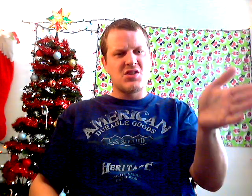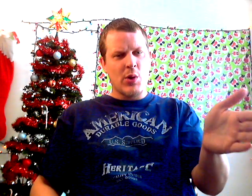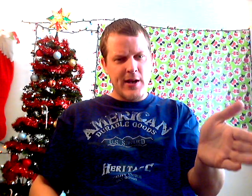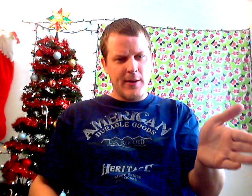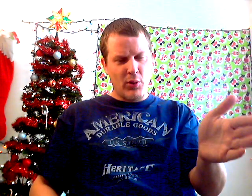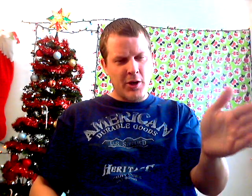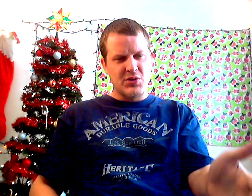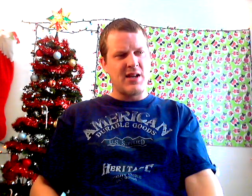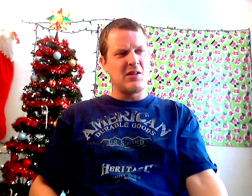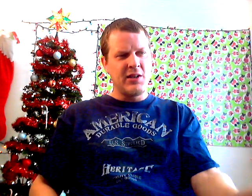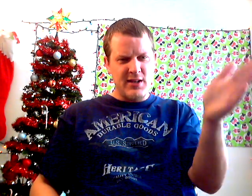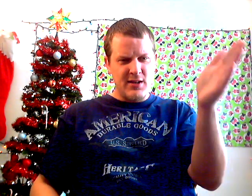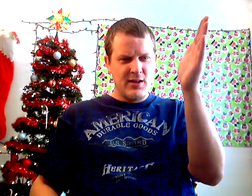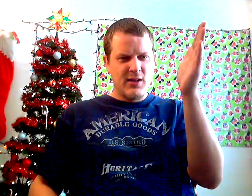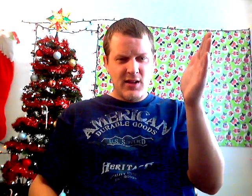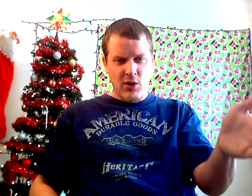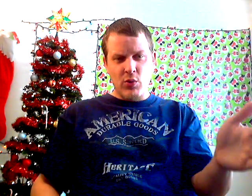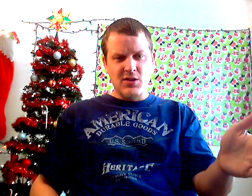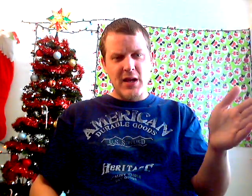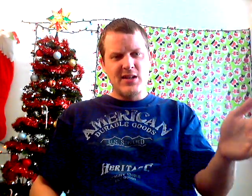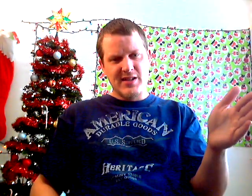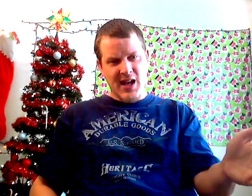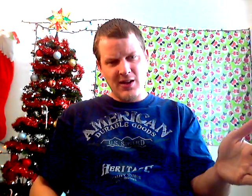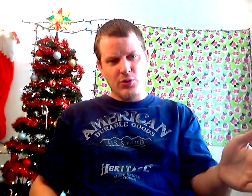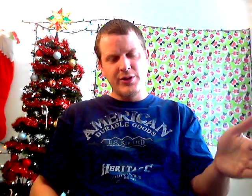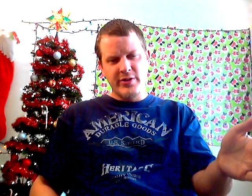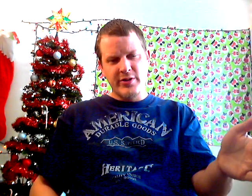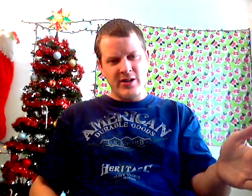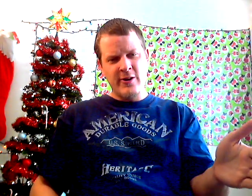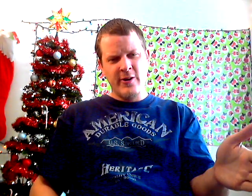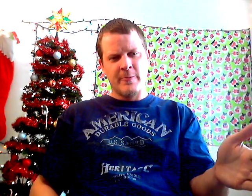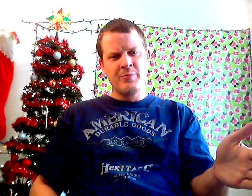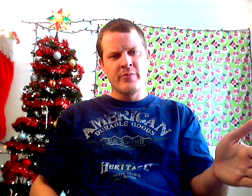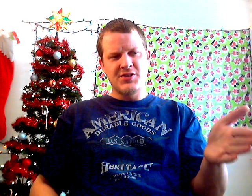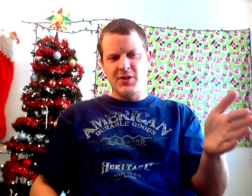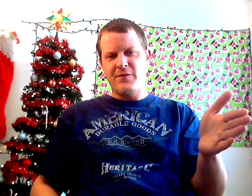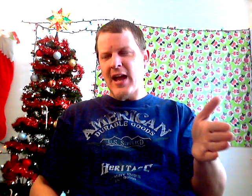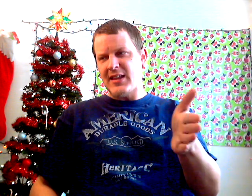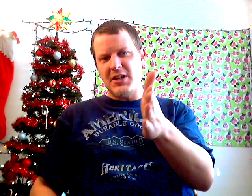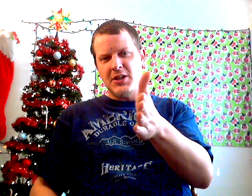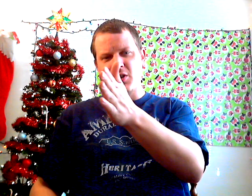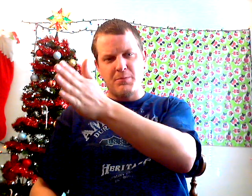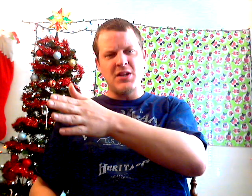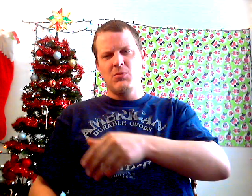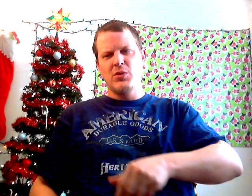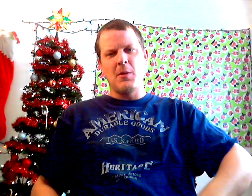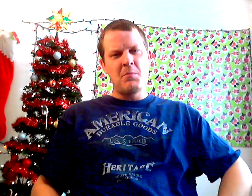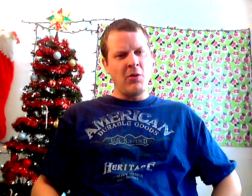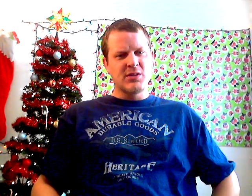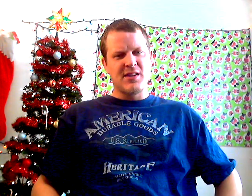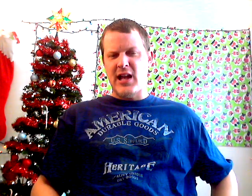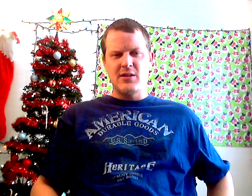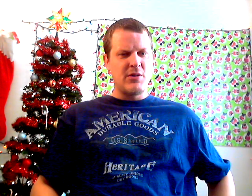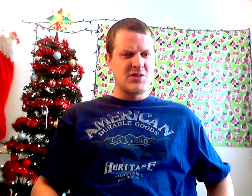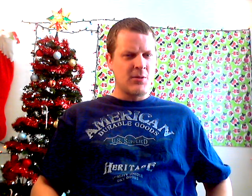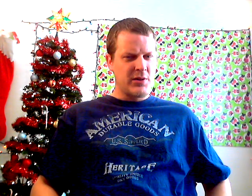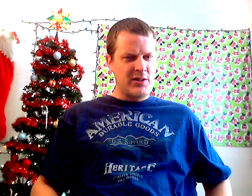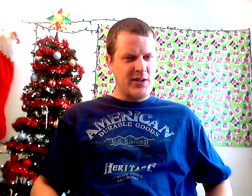straight up 100% clean at WrestleMania 10 earlier that year. So the fact that he couldn't beat him when the belt was on the line to me was completely